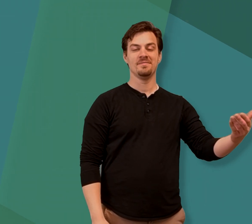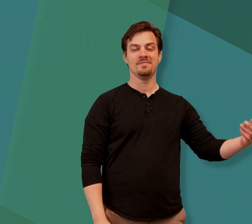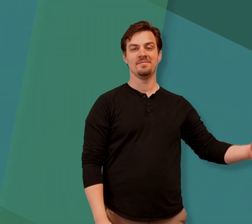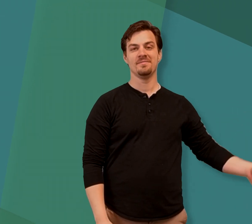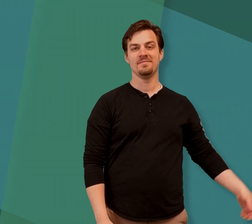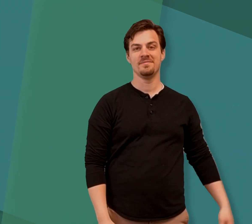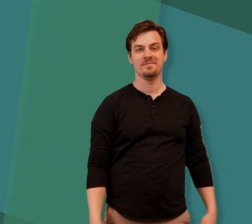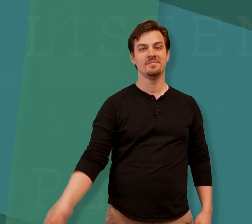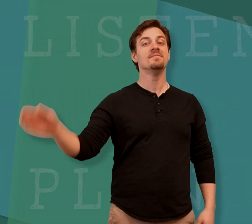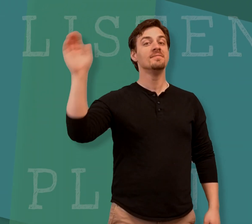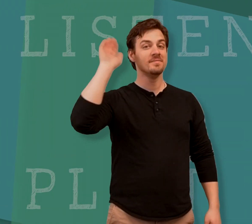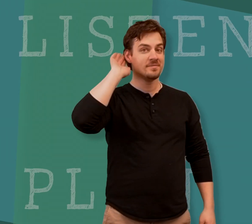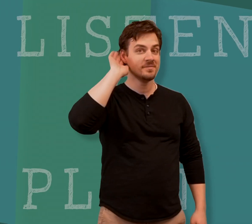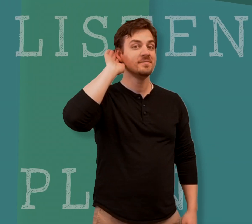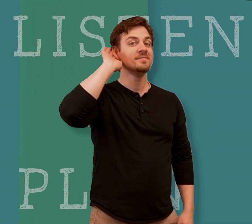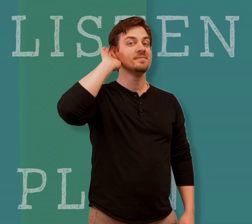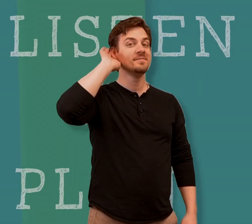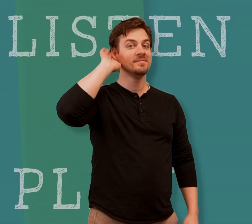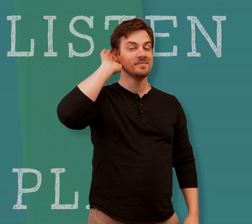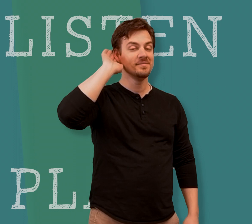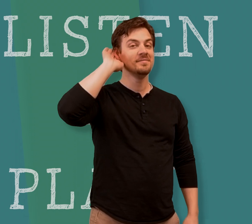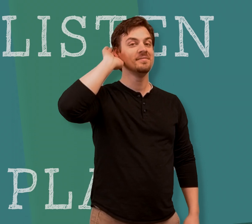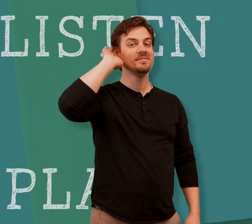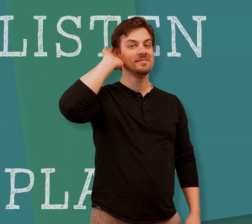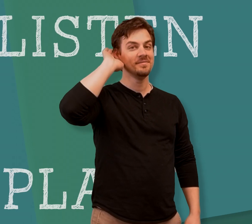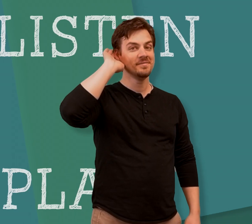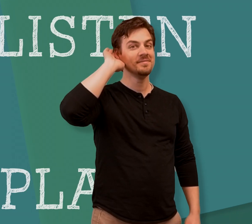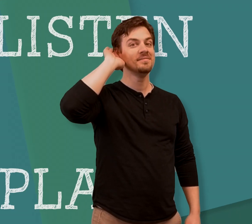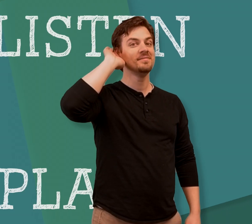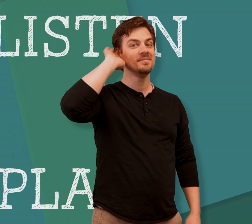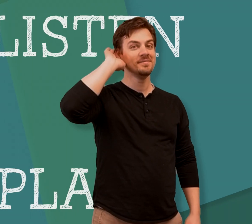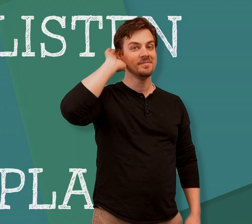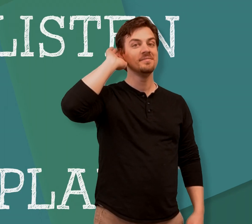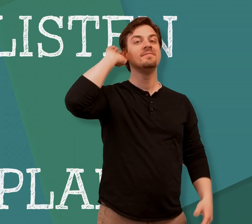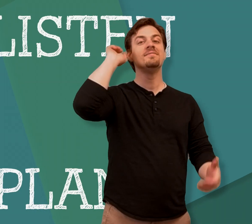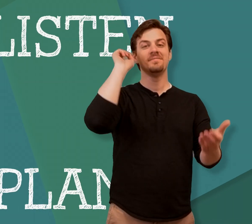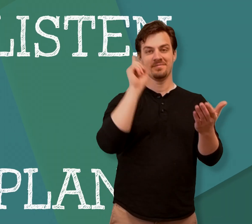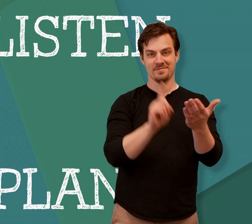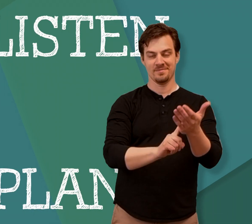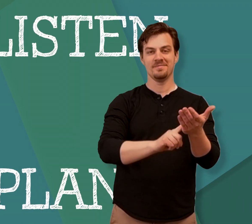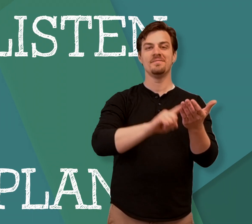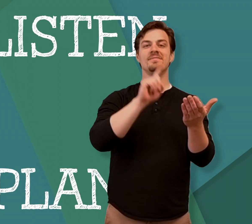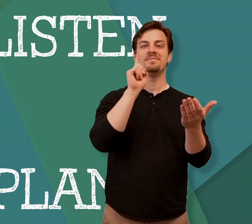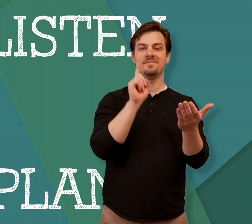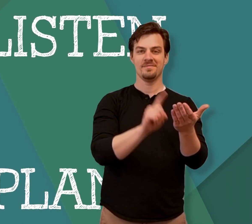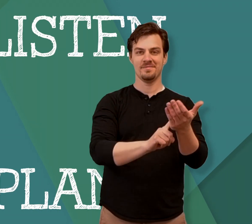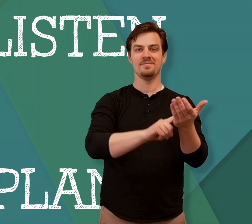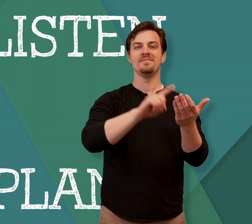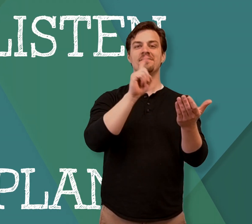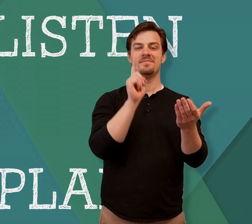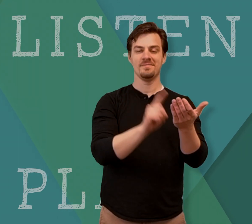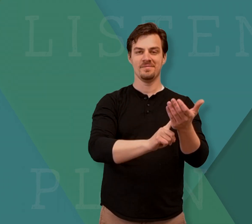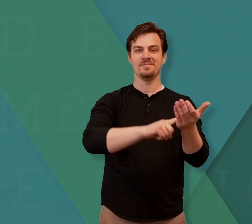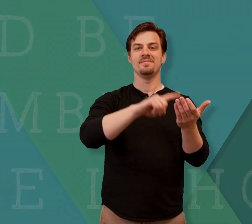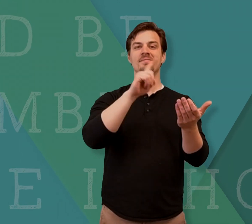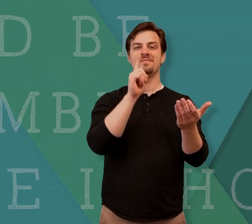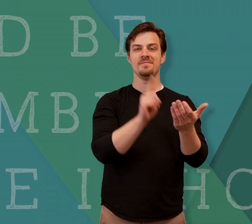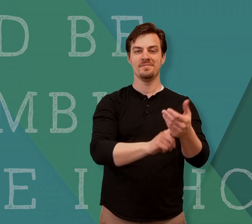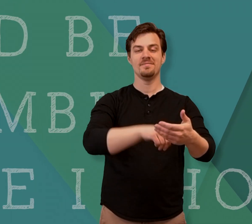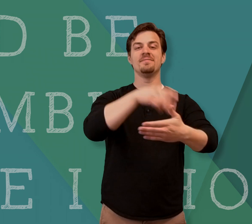To listen is my plan And